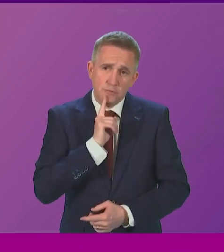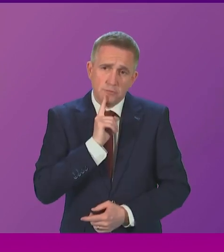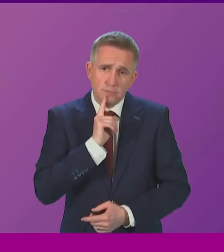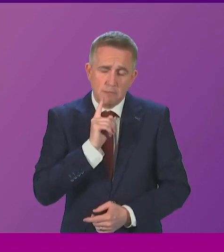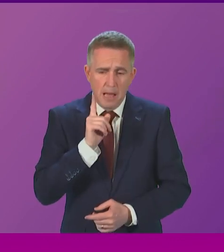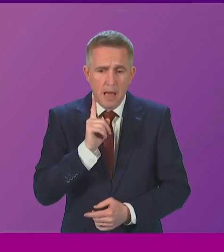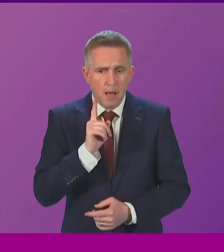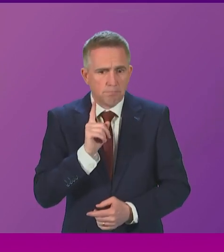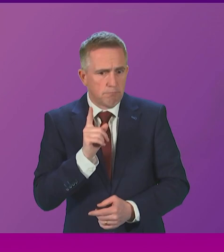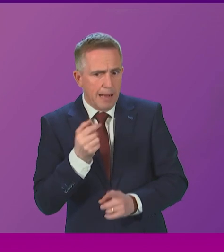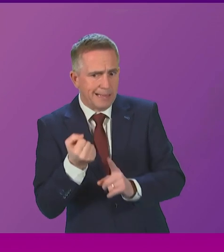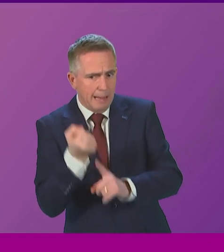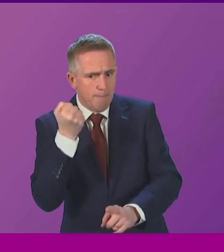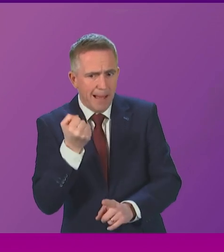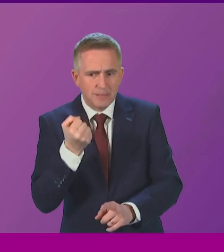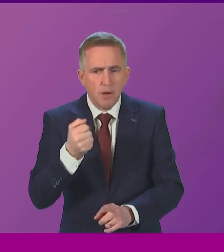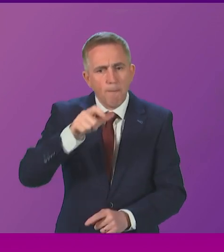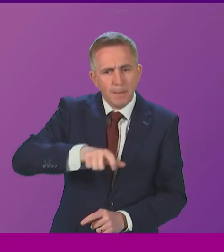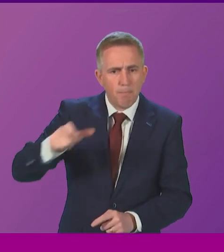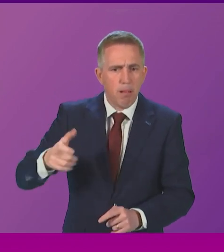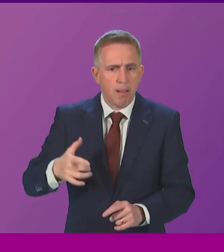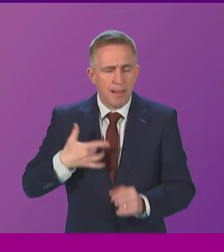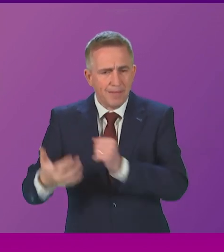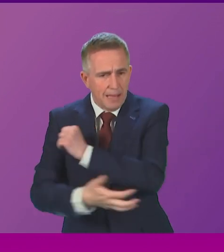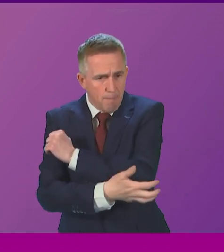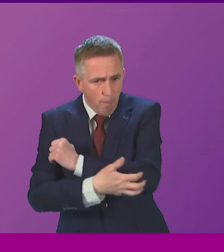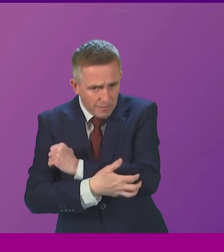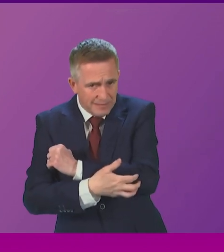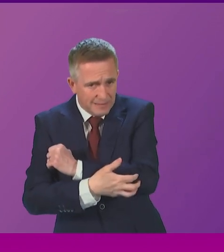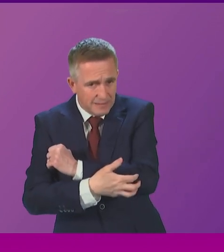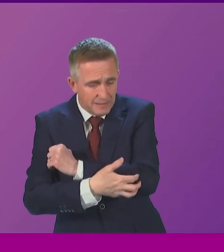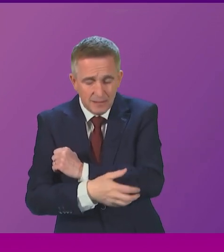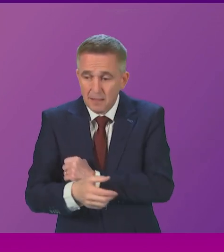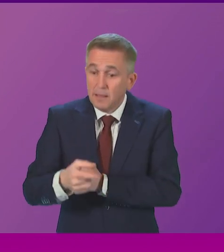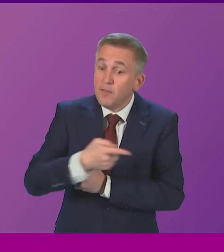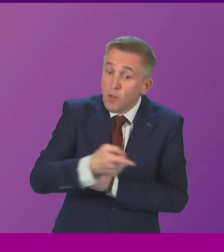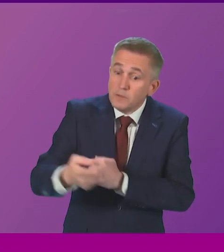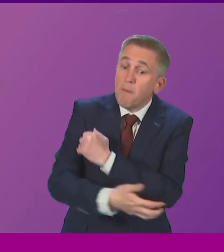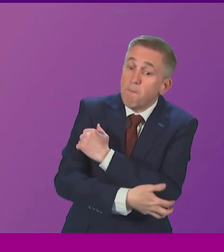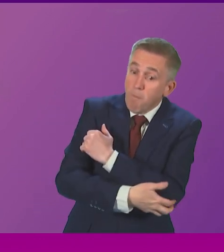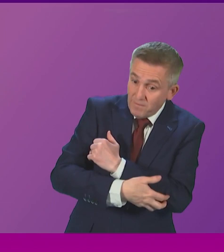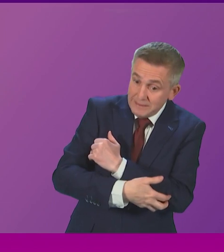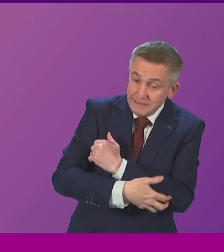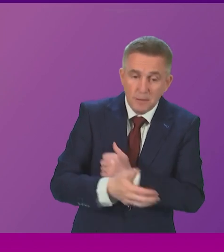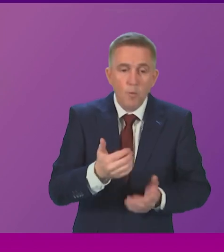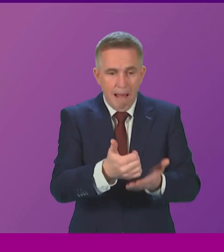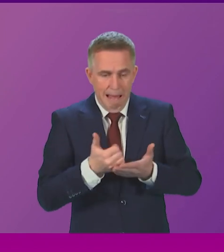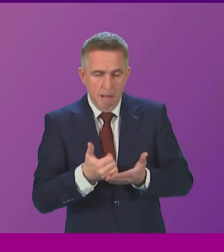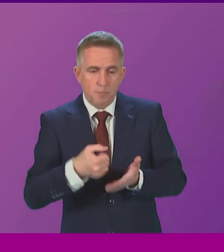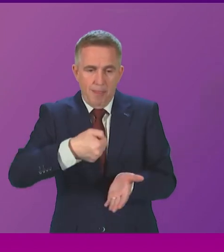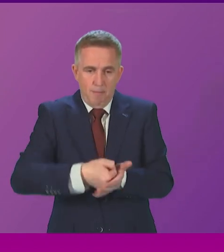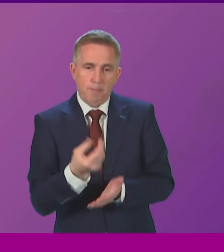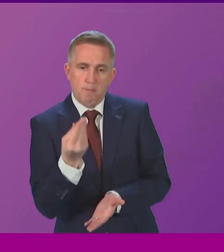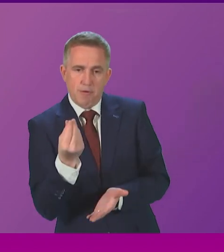on people who live in poverty and those who live in poverty were the ones who were most helped by that